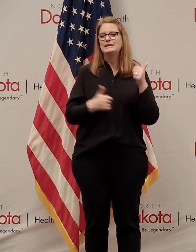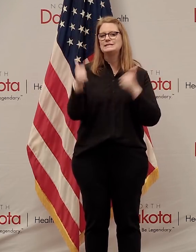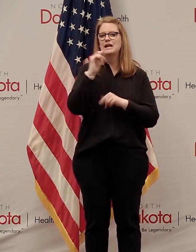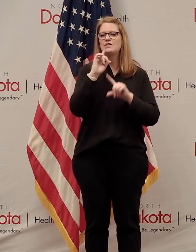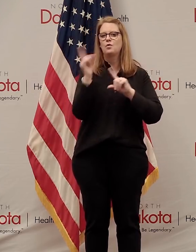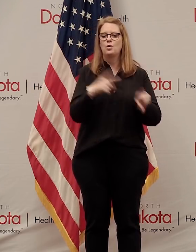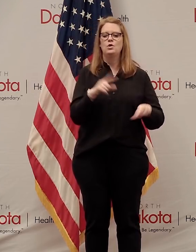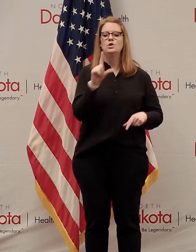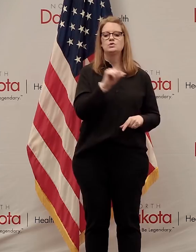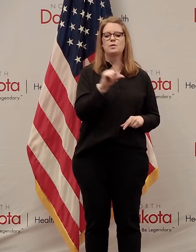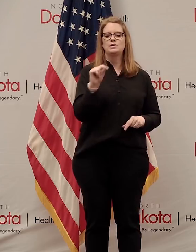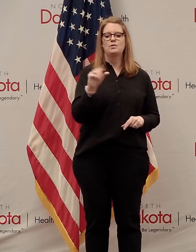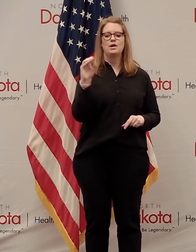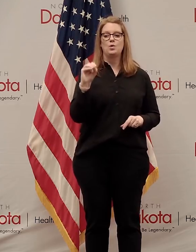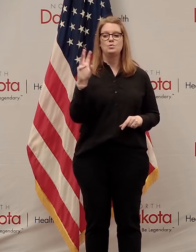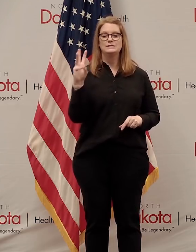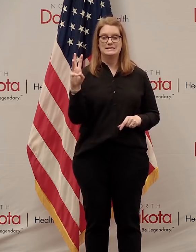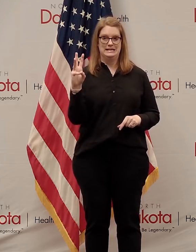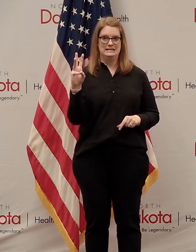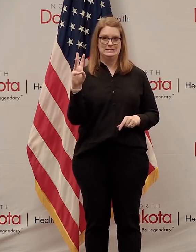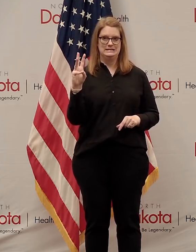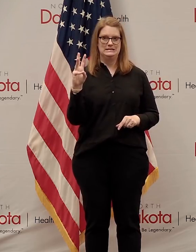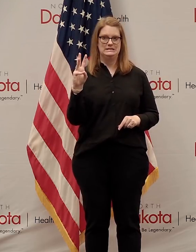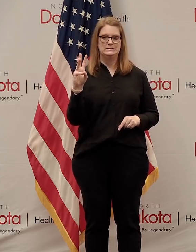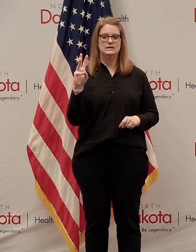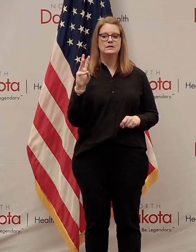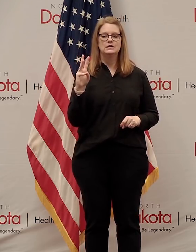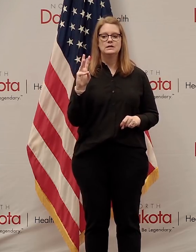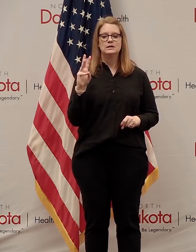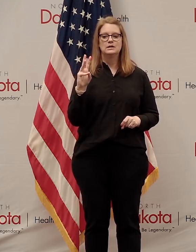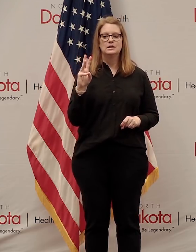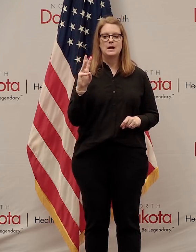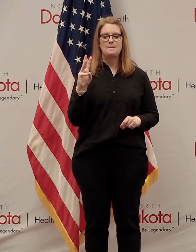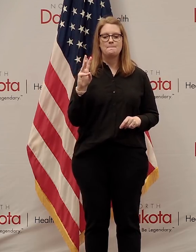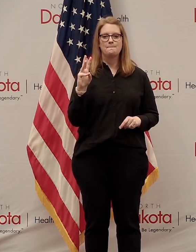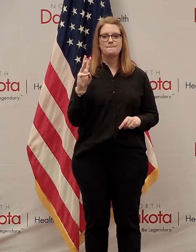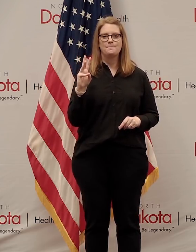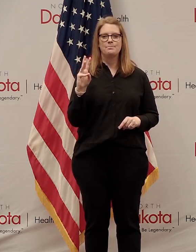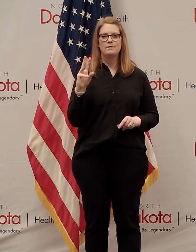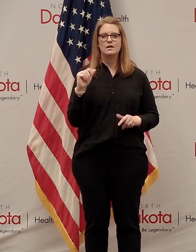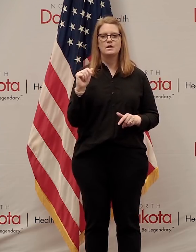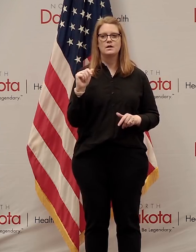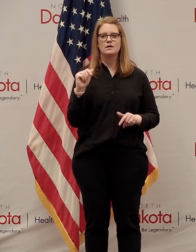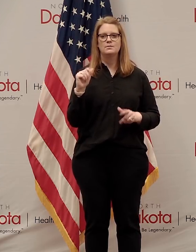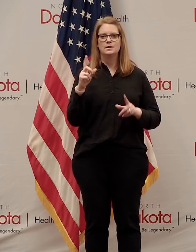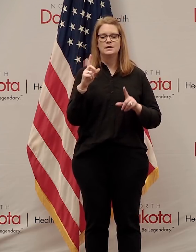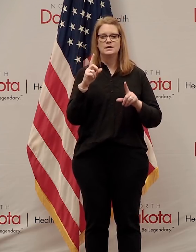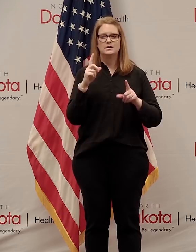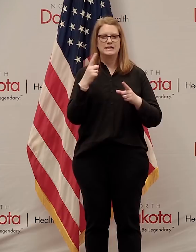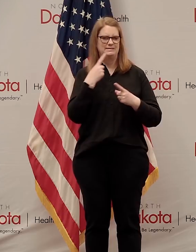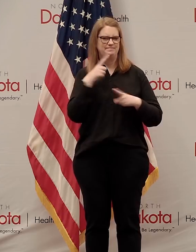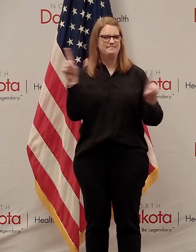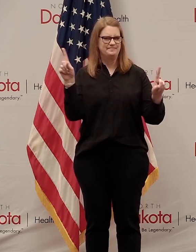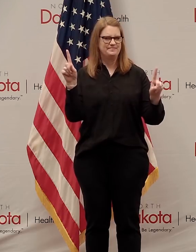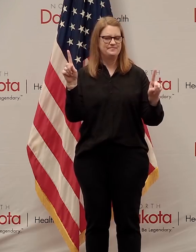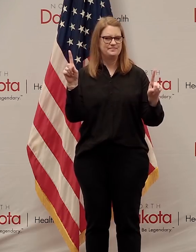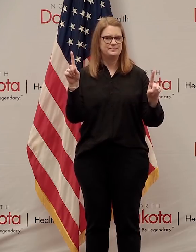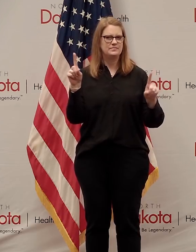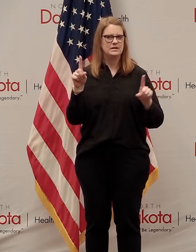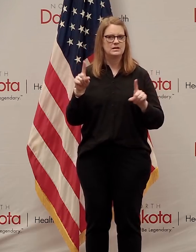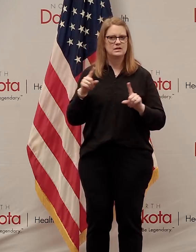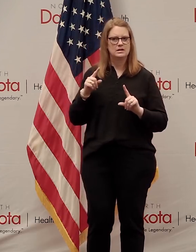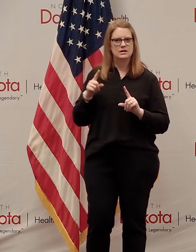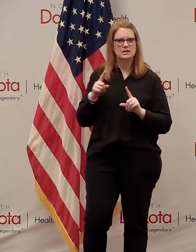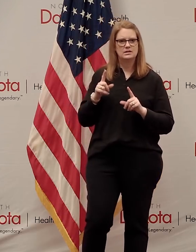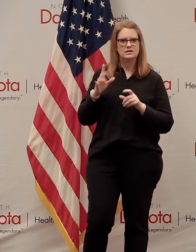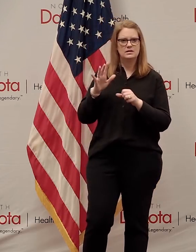-2006 that was out. It was the one that contained almost